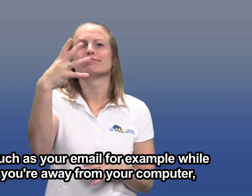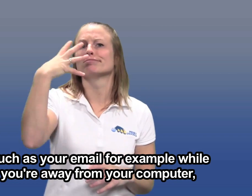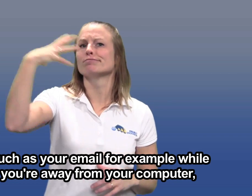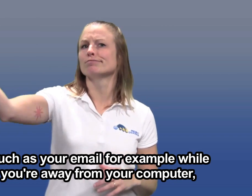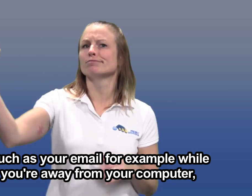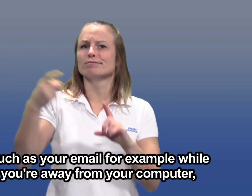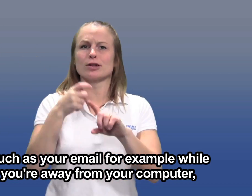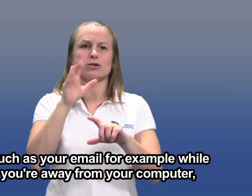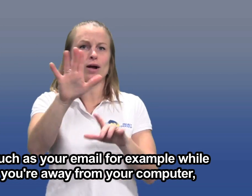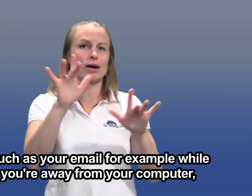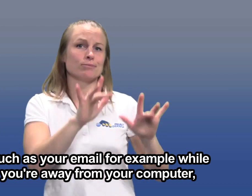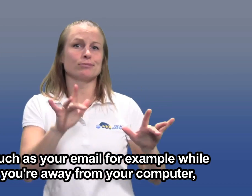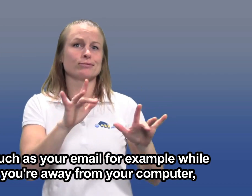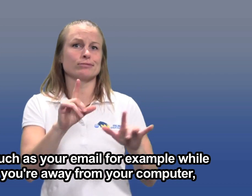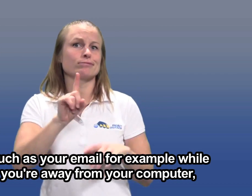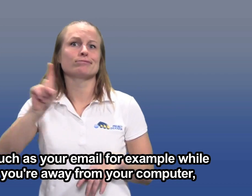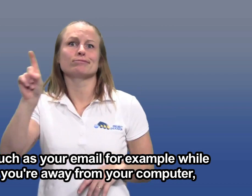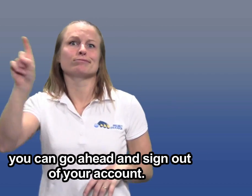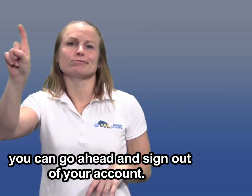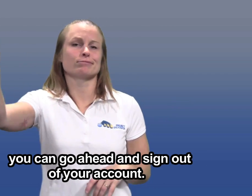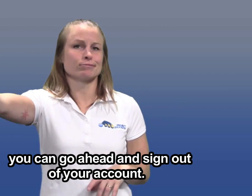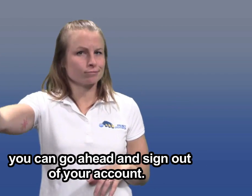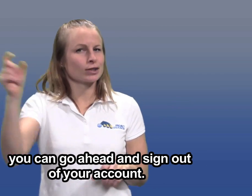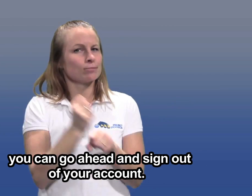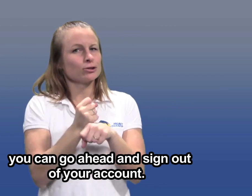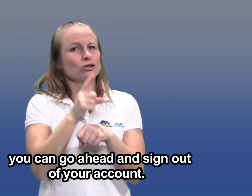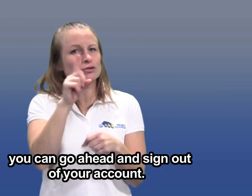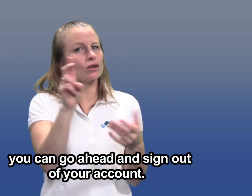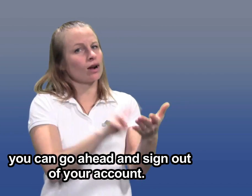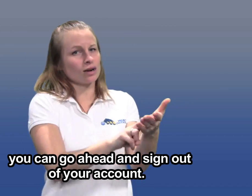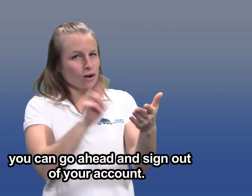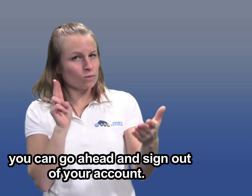while you're away from your computer you can go ahead and sign out of your account.